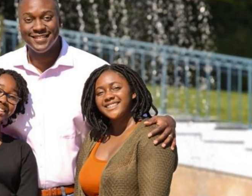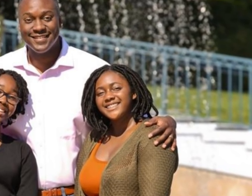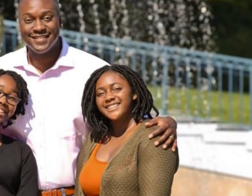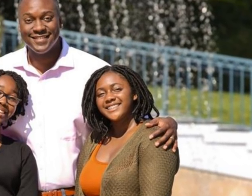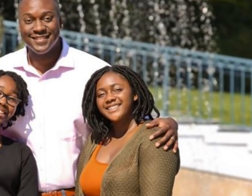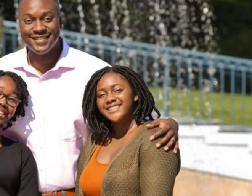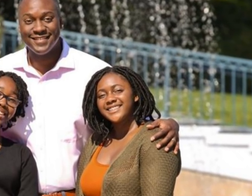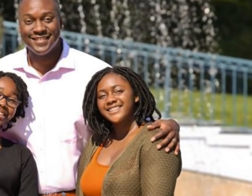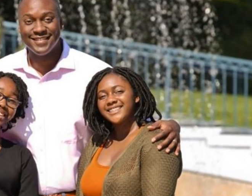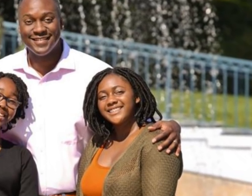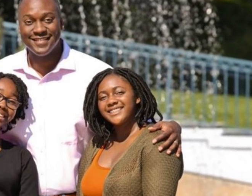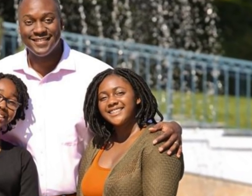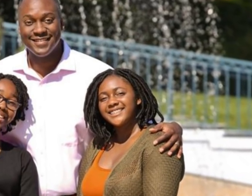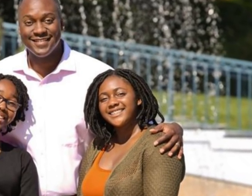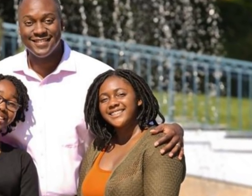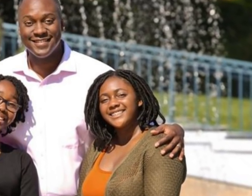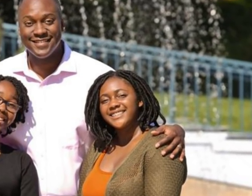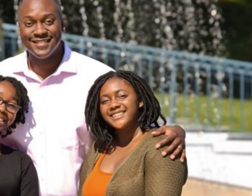Shawnee Ball.